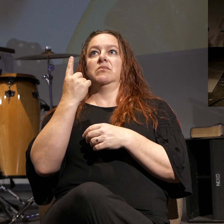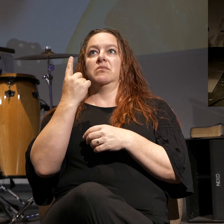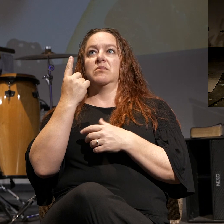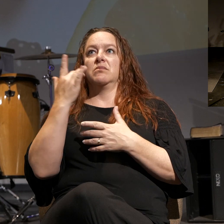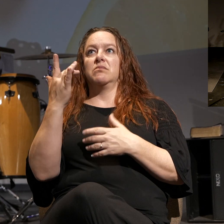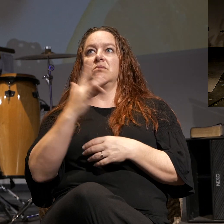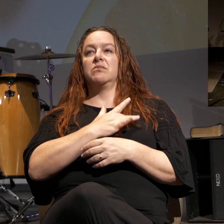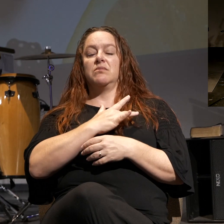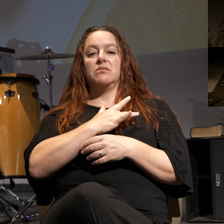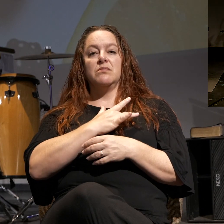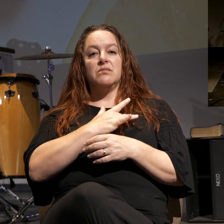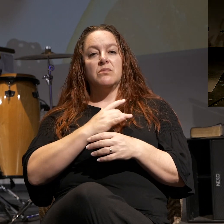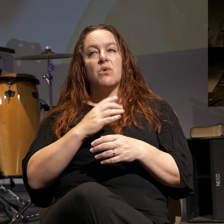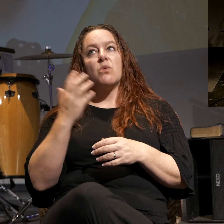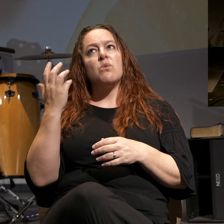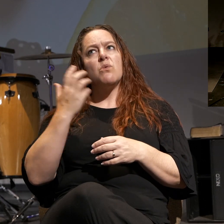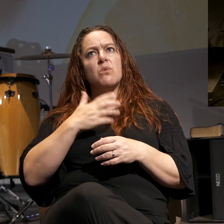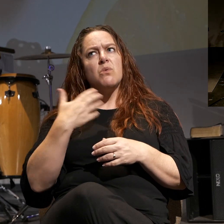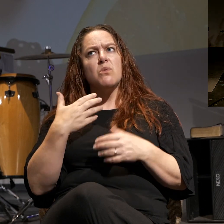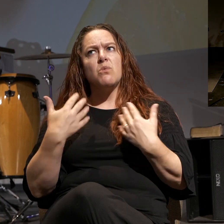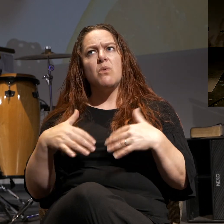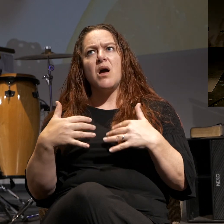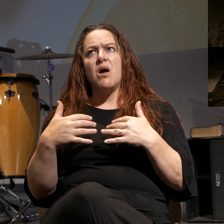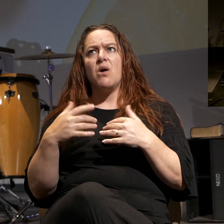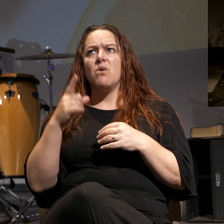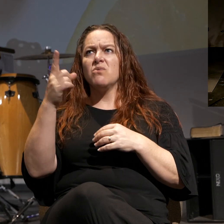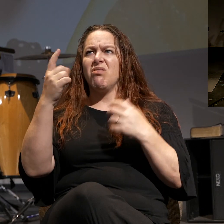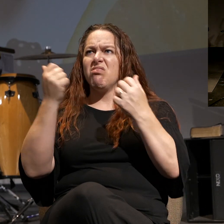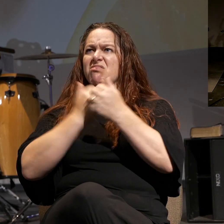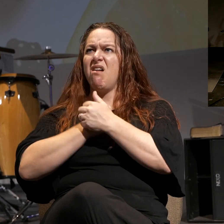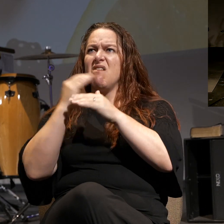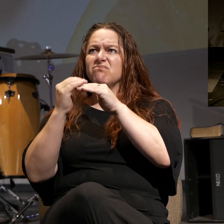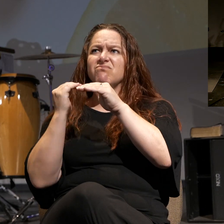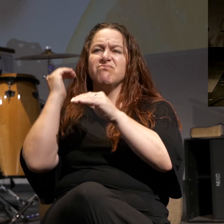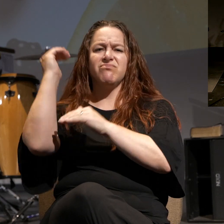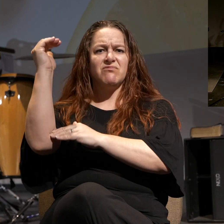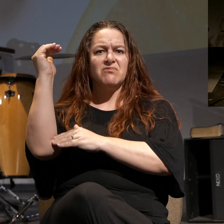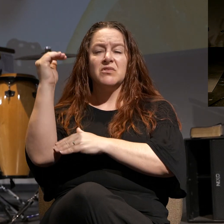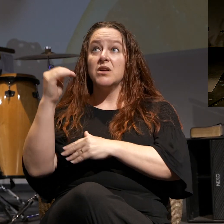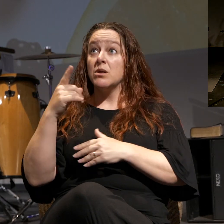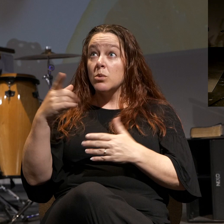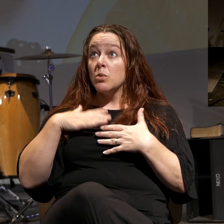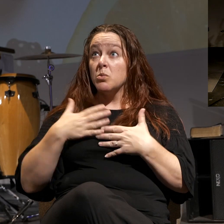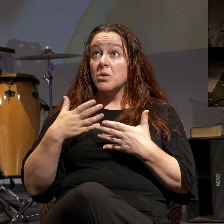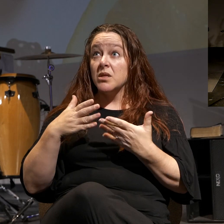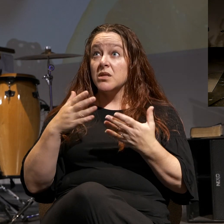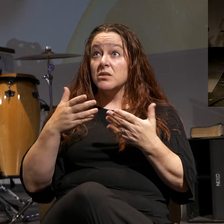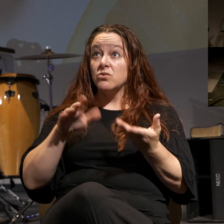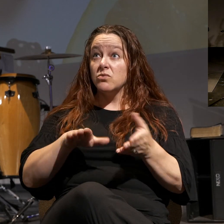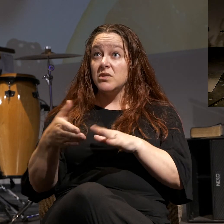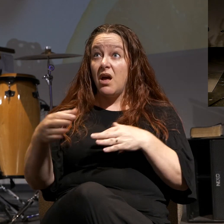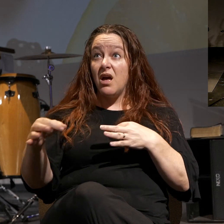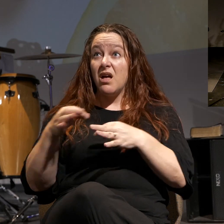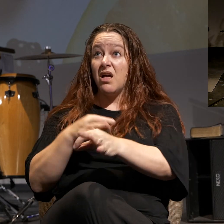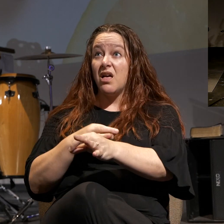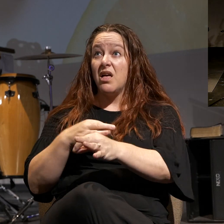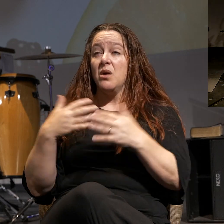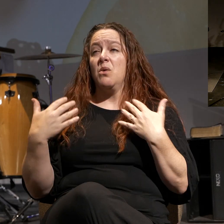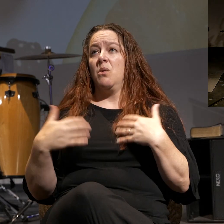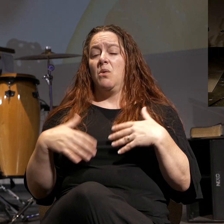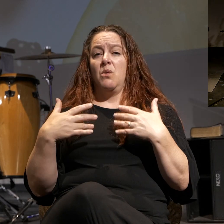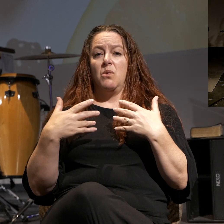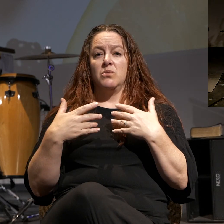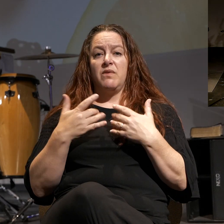down into your heart. You go, oh, my goodness, I've never been more loved. I can't believe that he would do that for me. It's overwhelming.